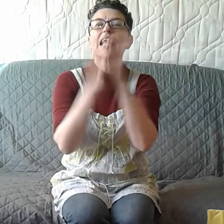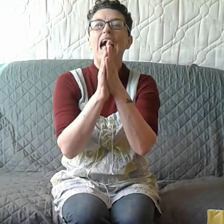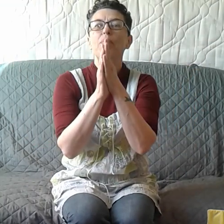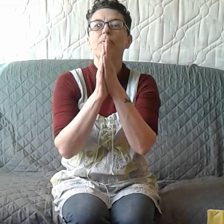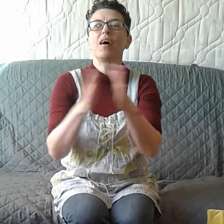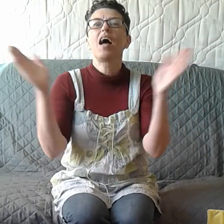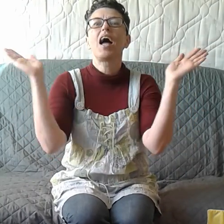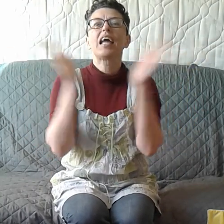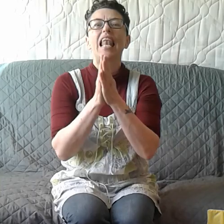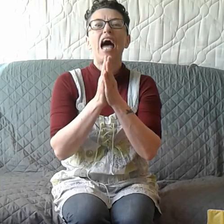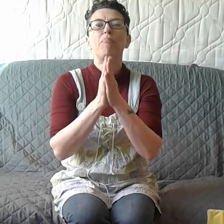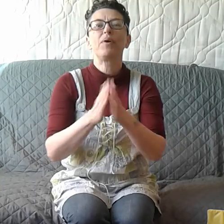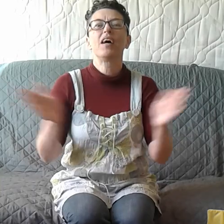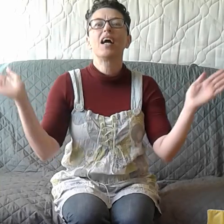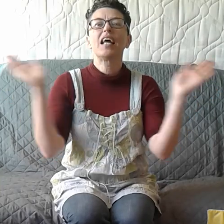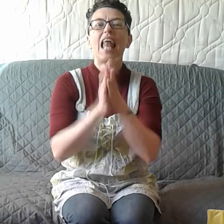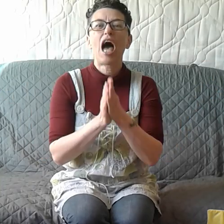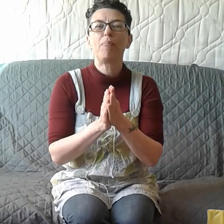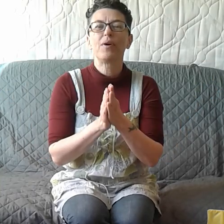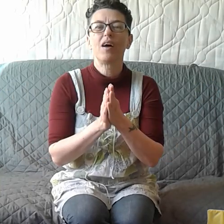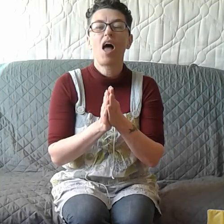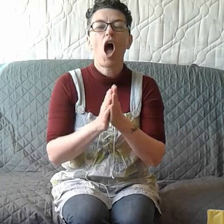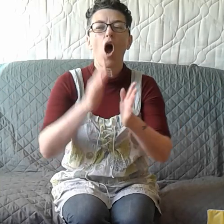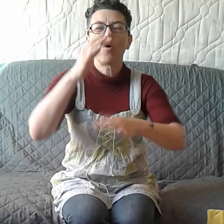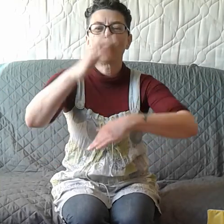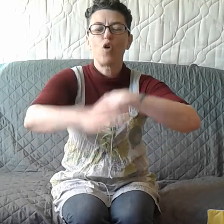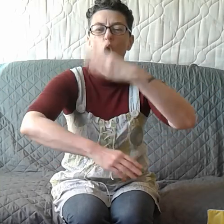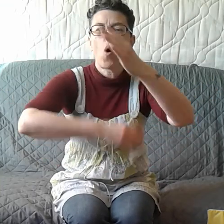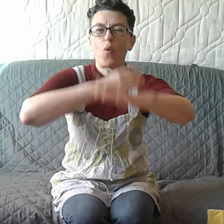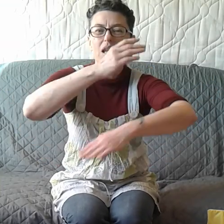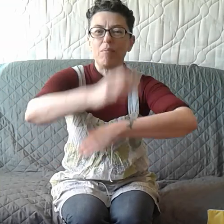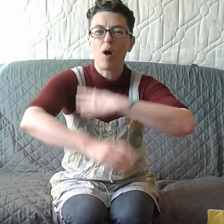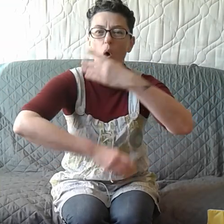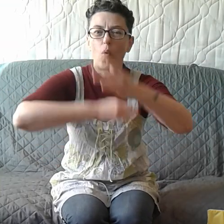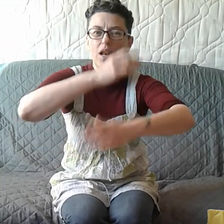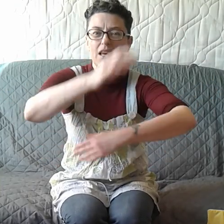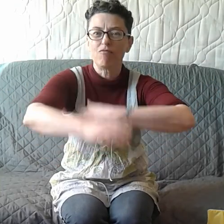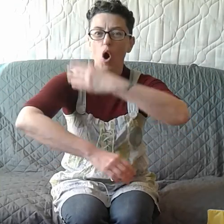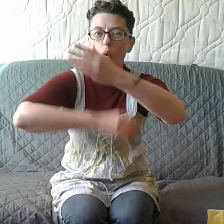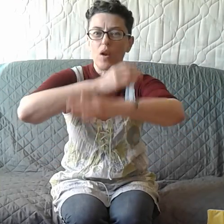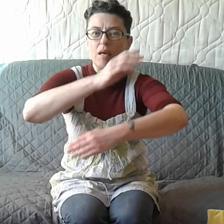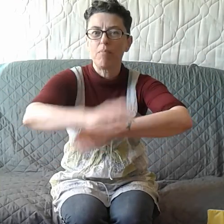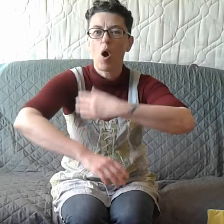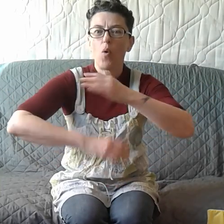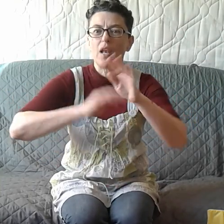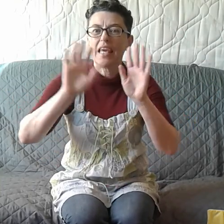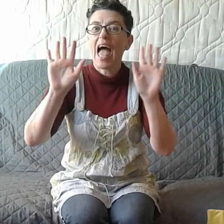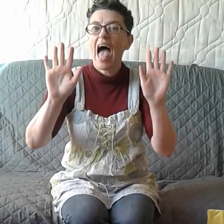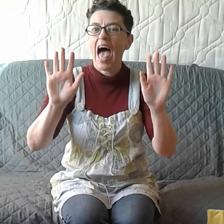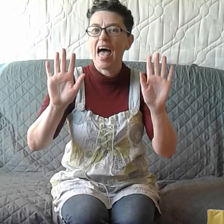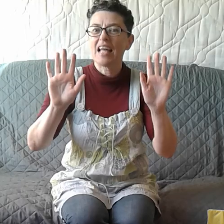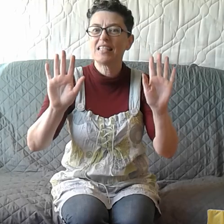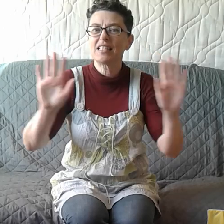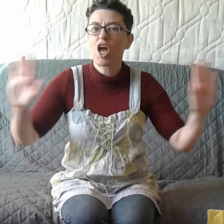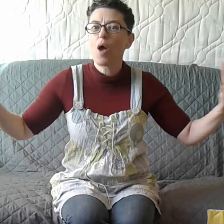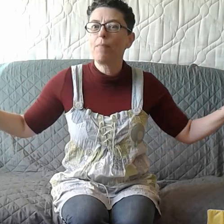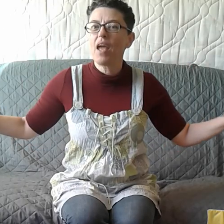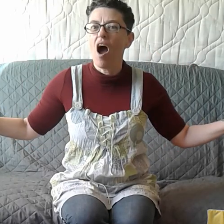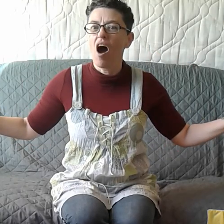Clap, clap, clap. Roly-poly, roly-poly. Hands behind